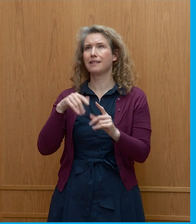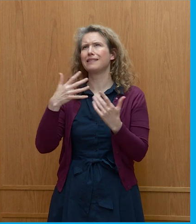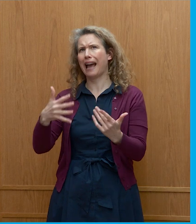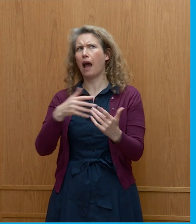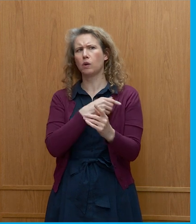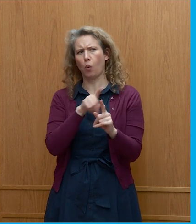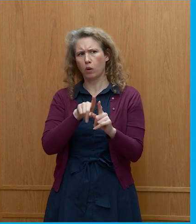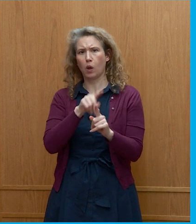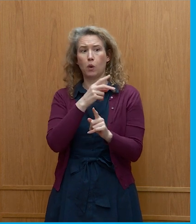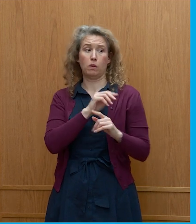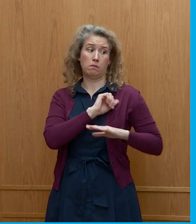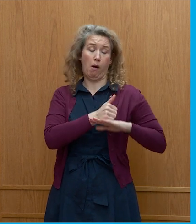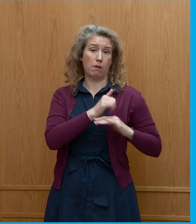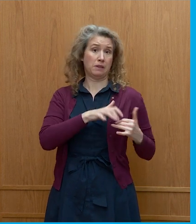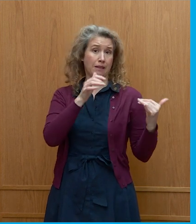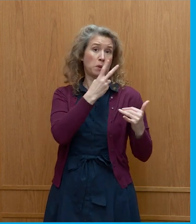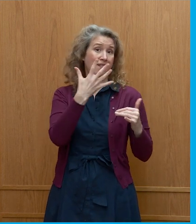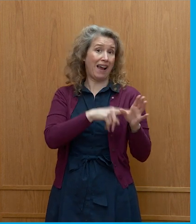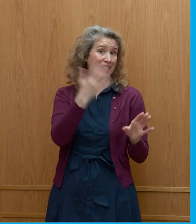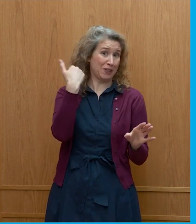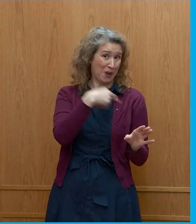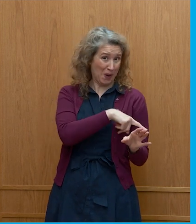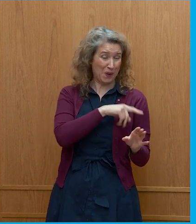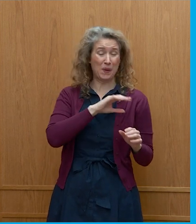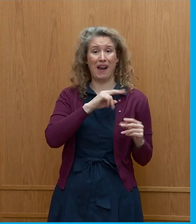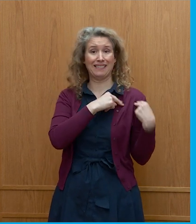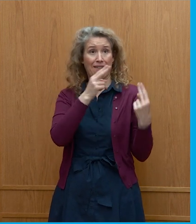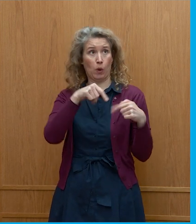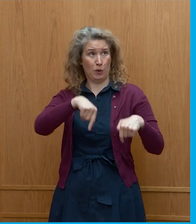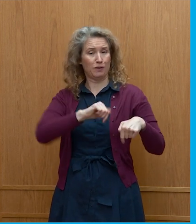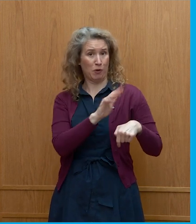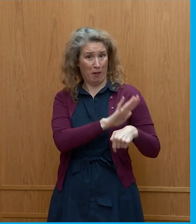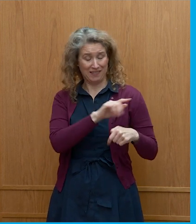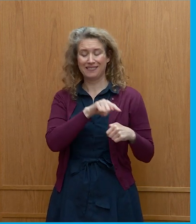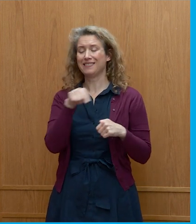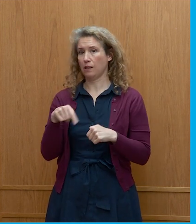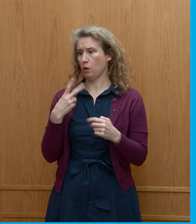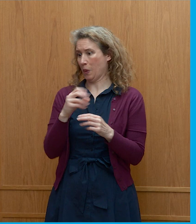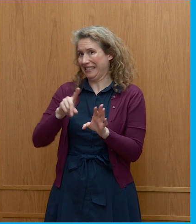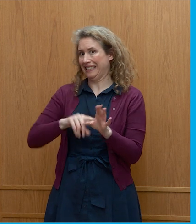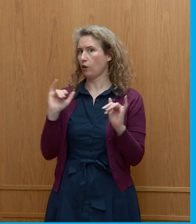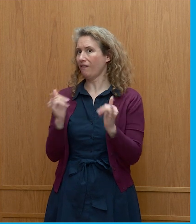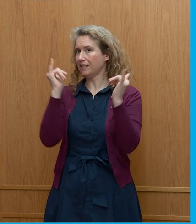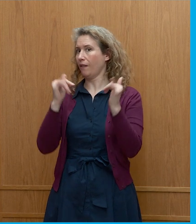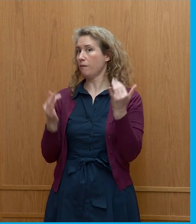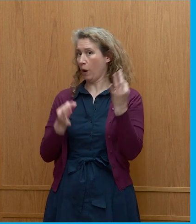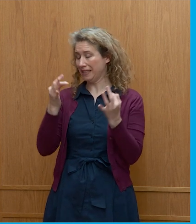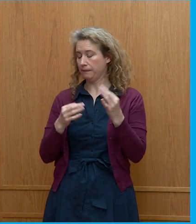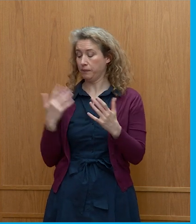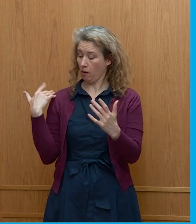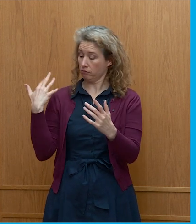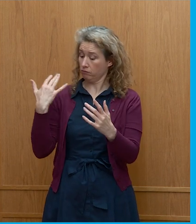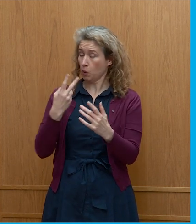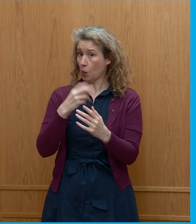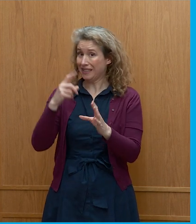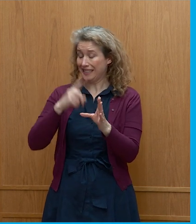year of the Scottish Parliament and of devolution here in Scotland. And we've had 20 years of